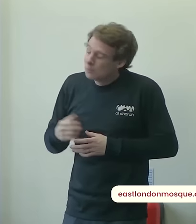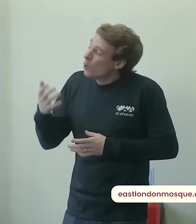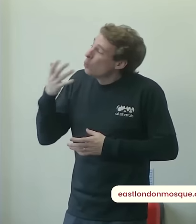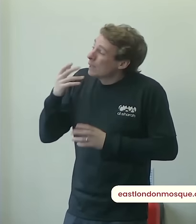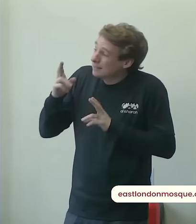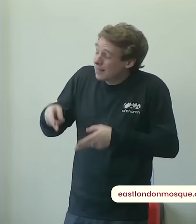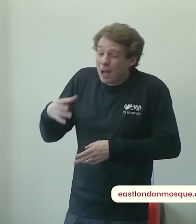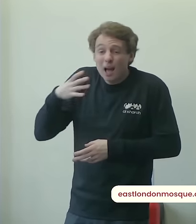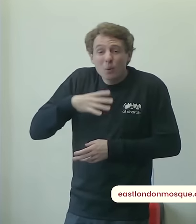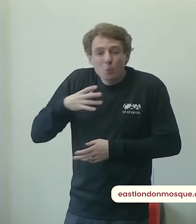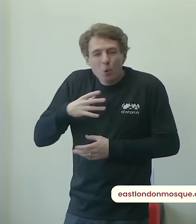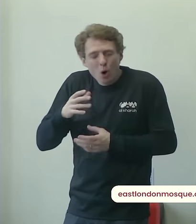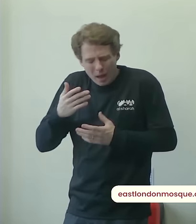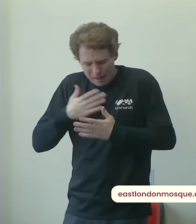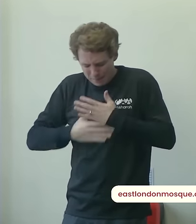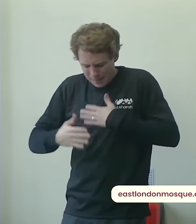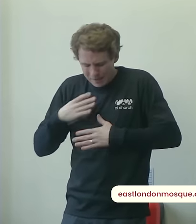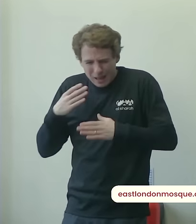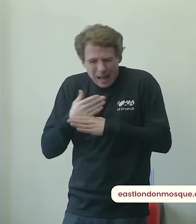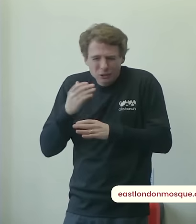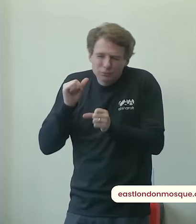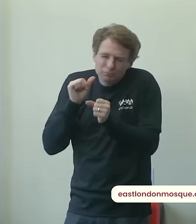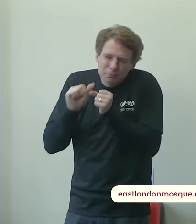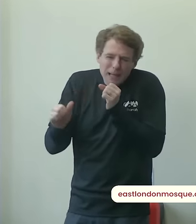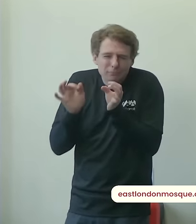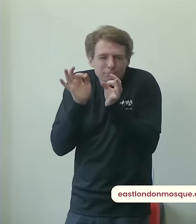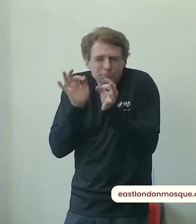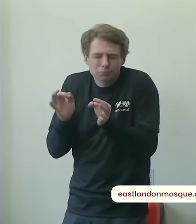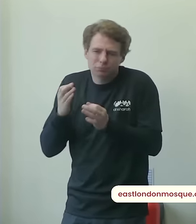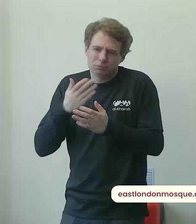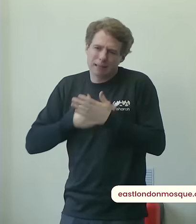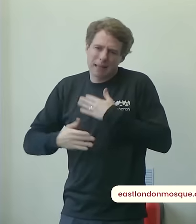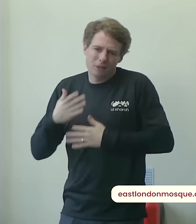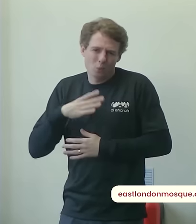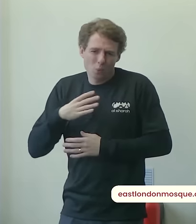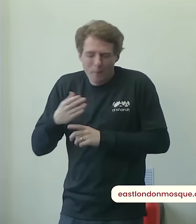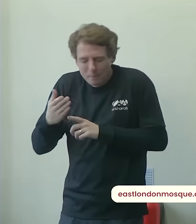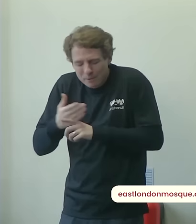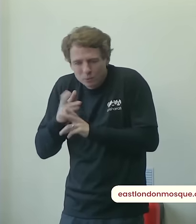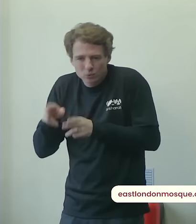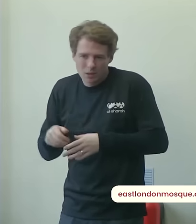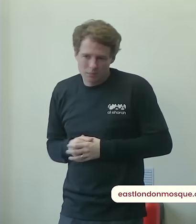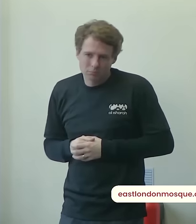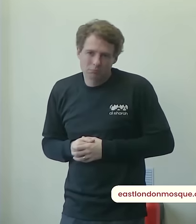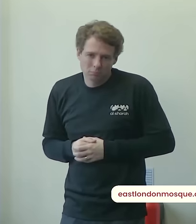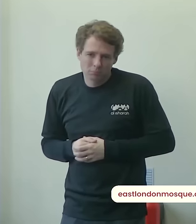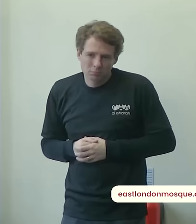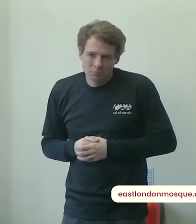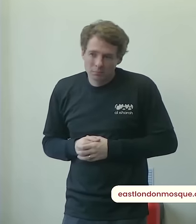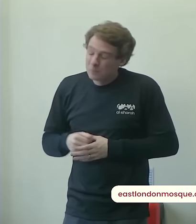mashallah oh allah let the days be the best of the days just prior to